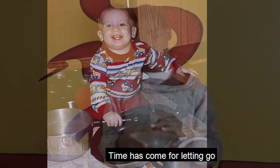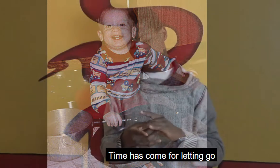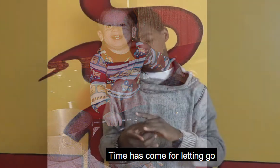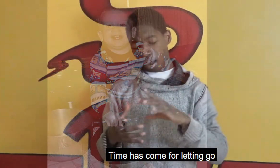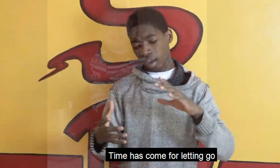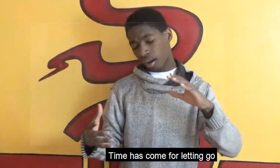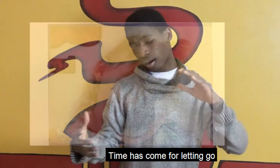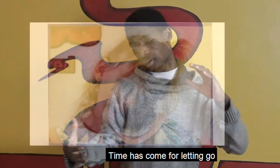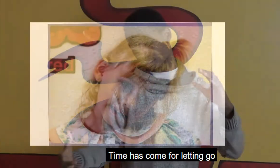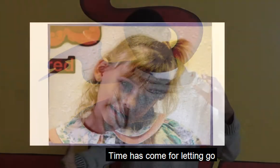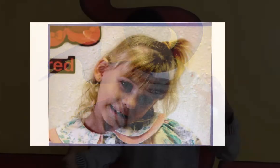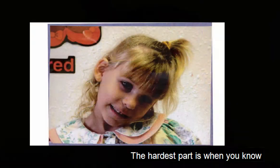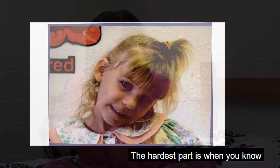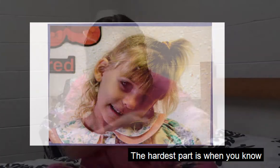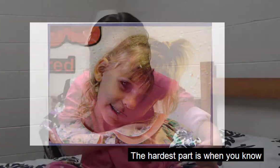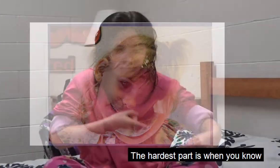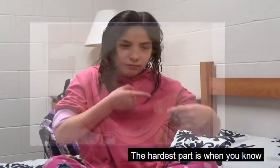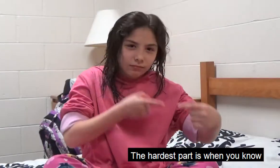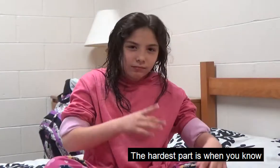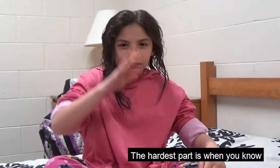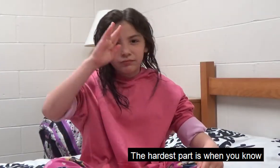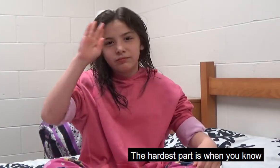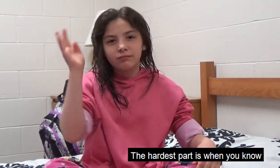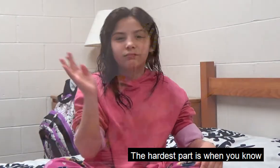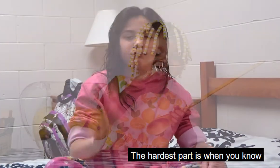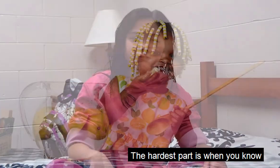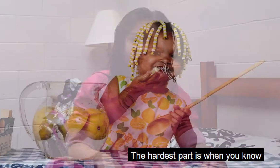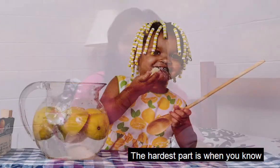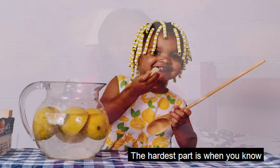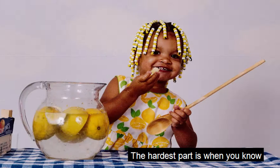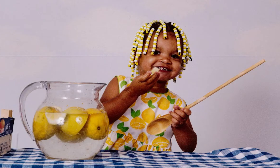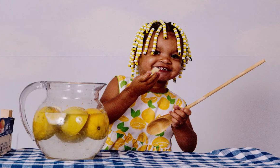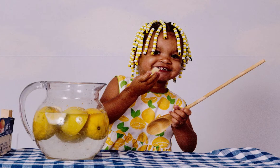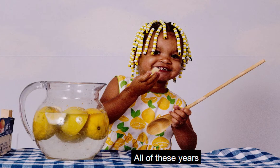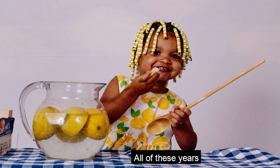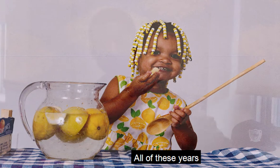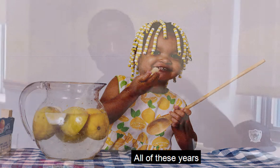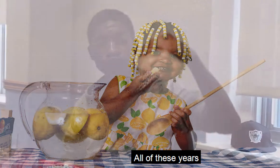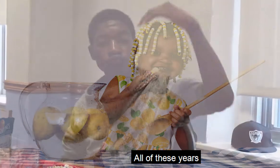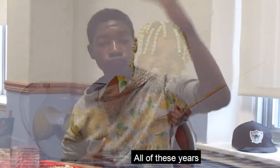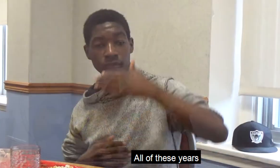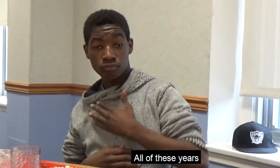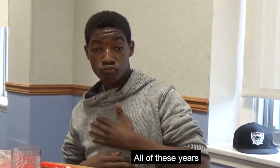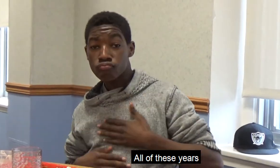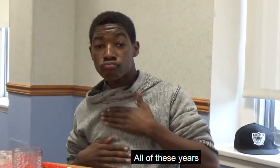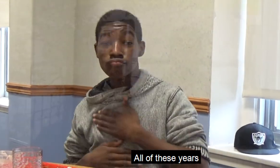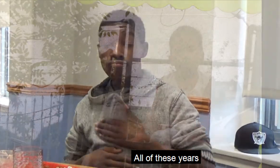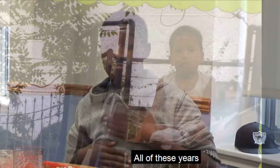for letting go The hardest part is when you know All of these years